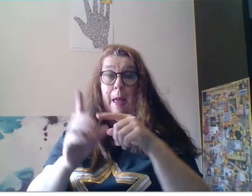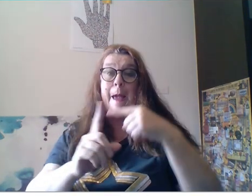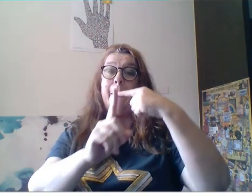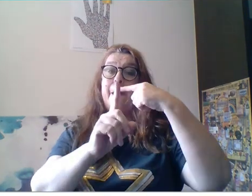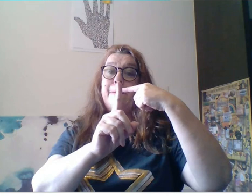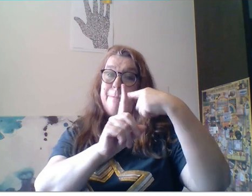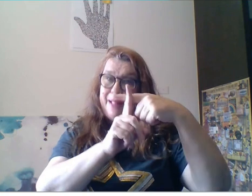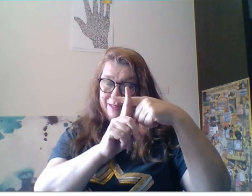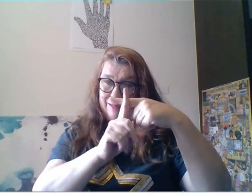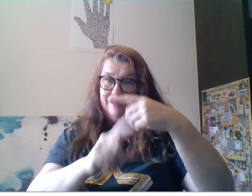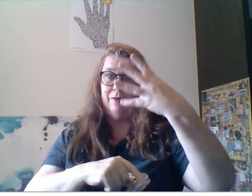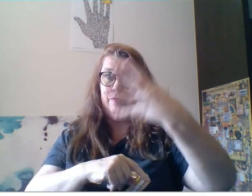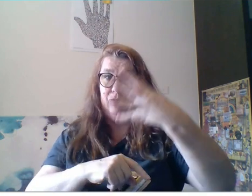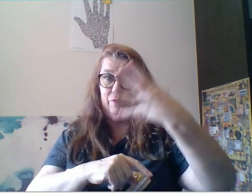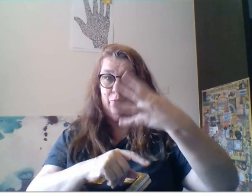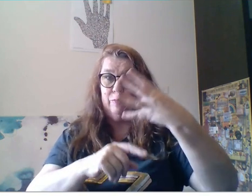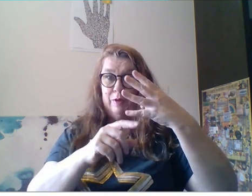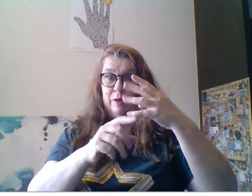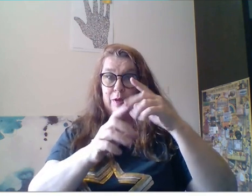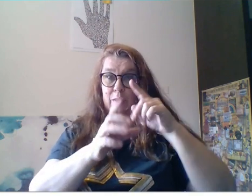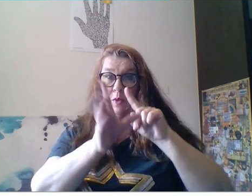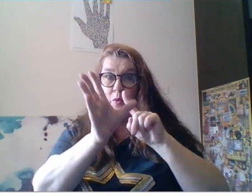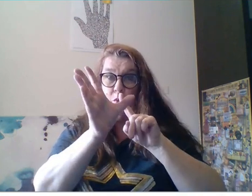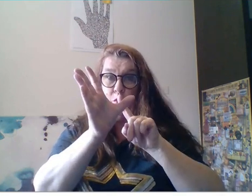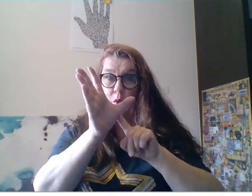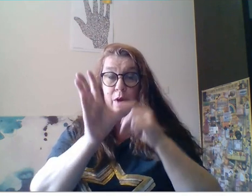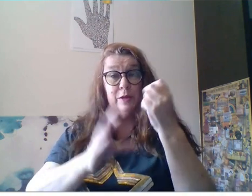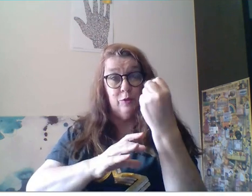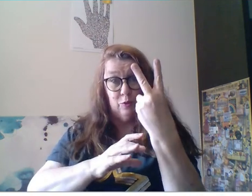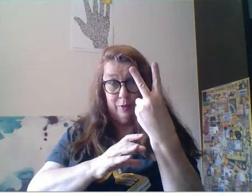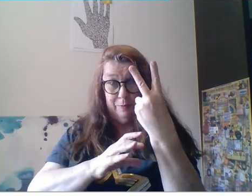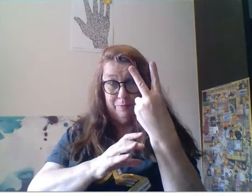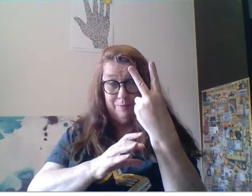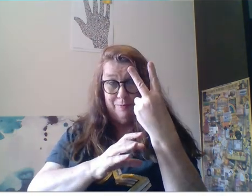plus 14 y squared